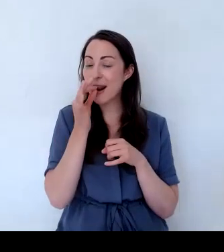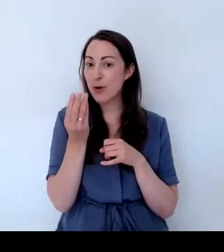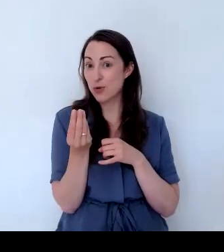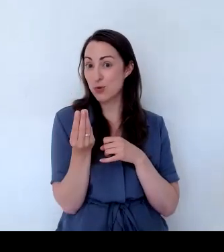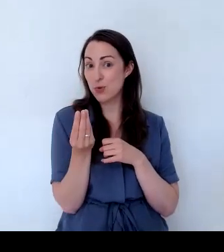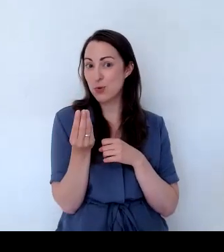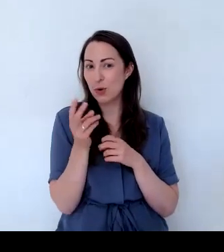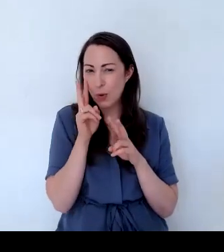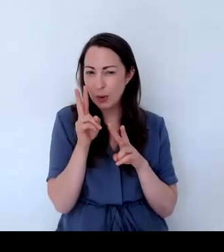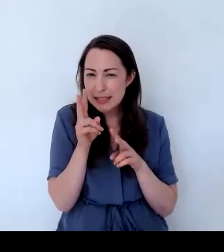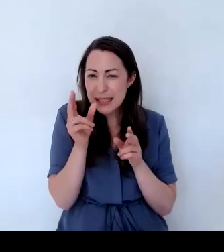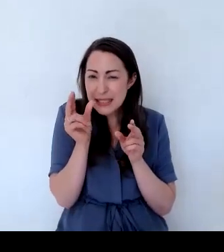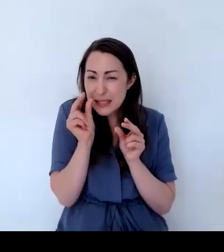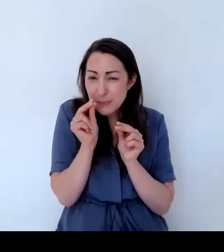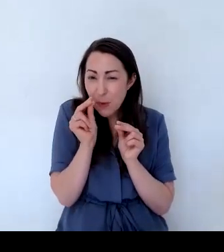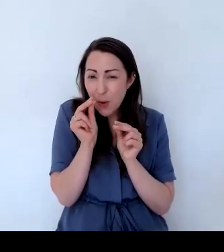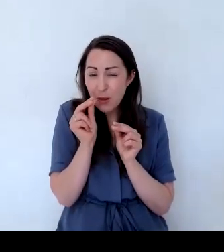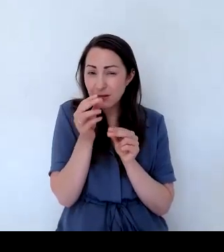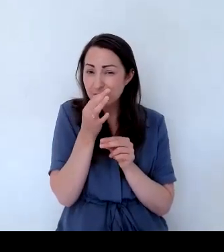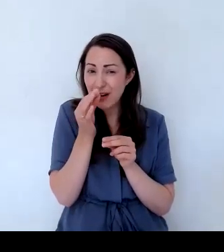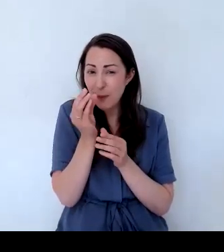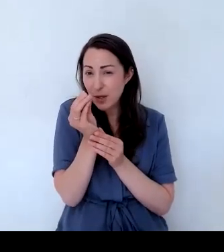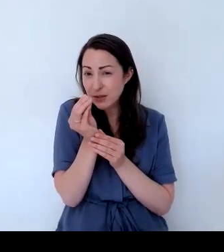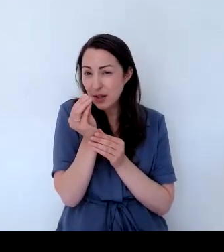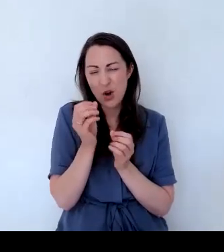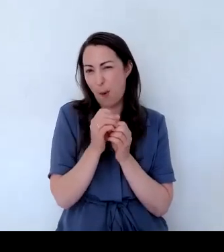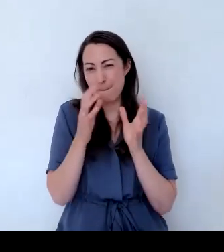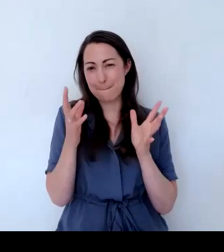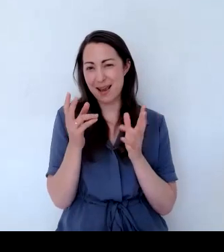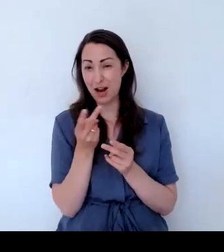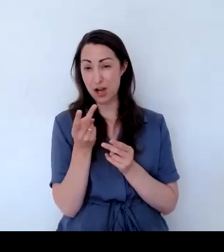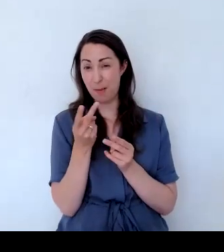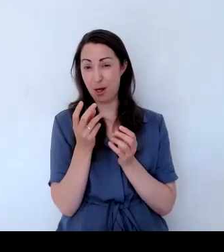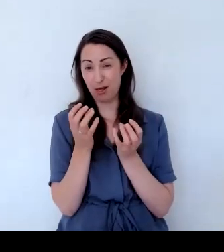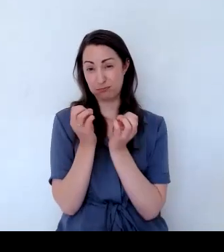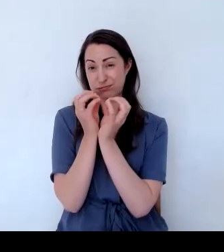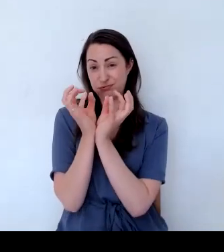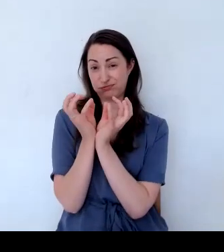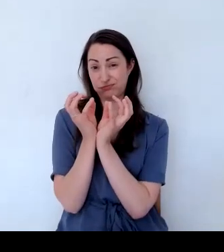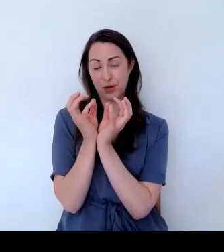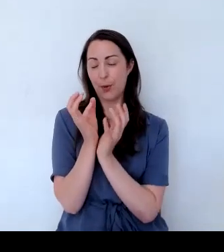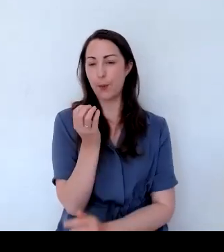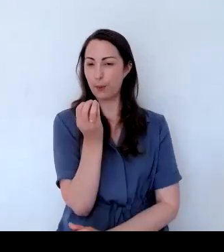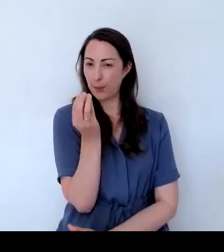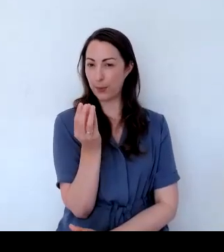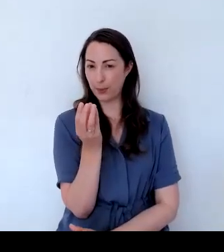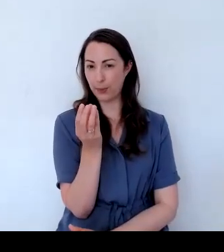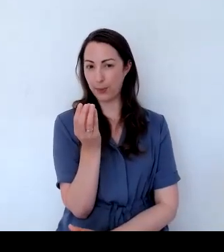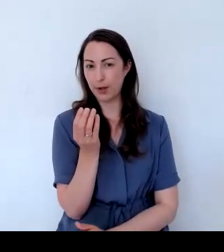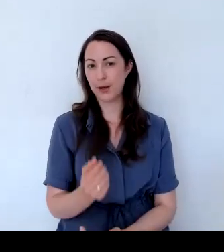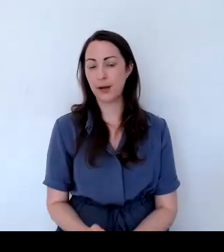heads. They're not the huge double flowers. They're the single flowers, which give lots of access to